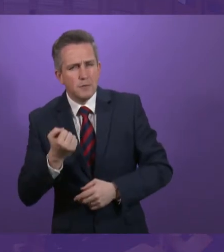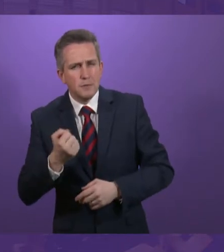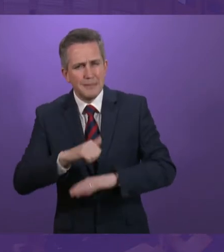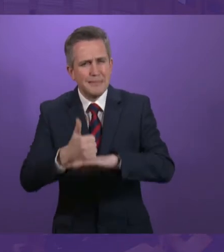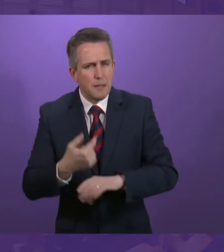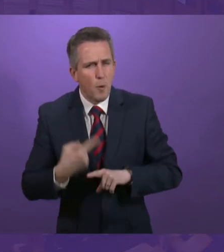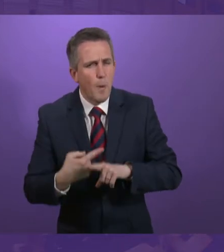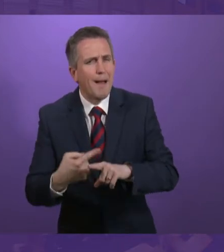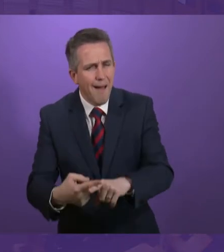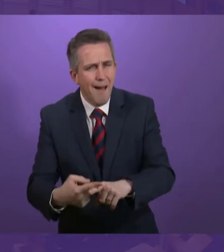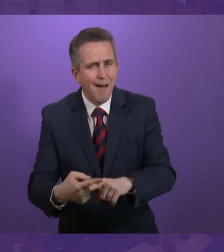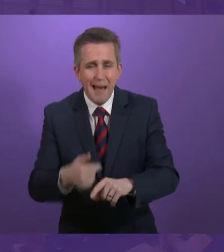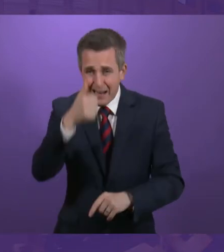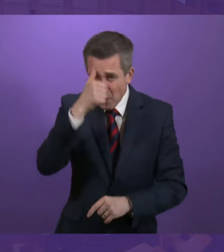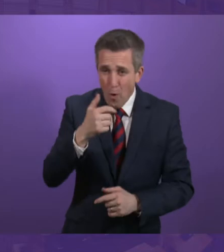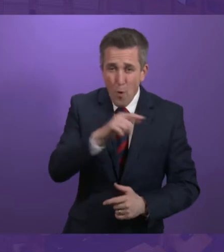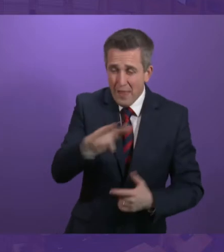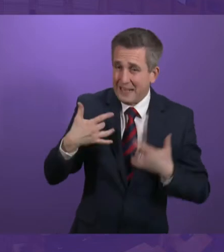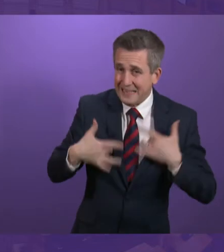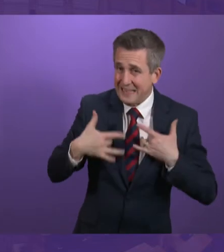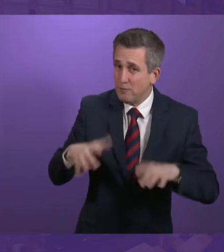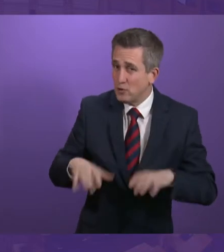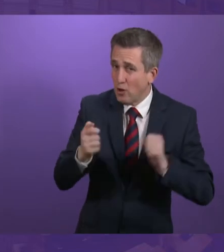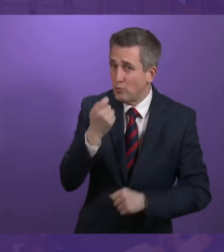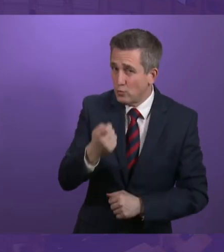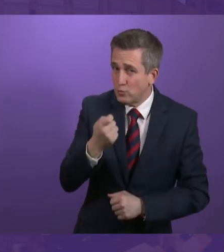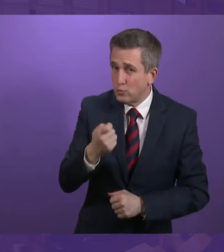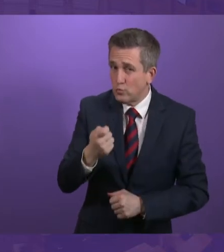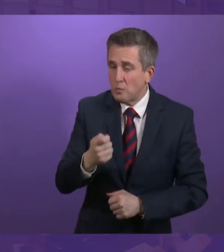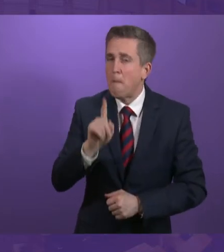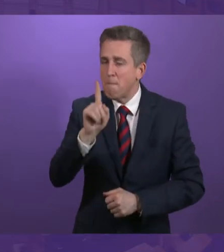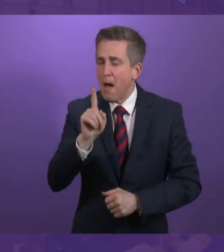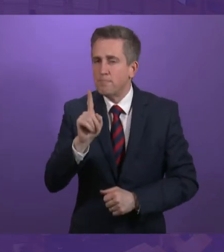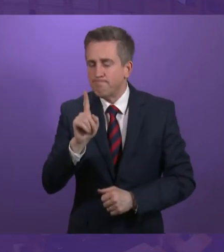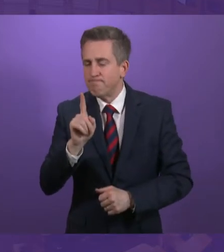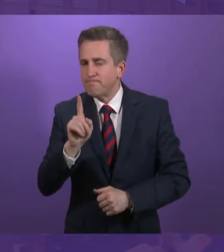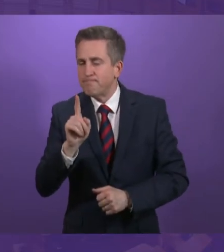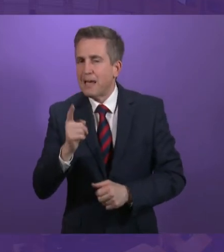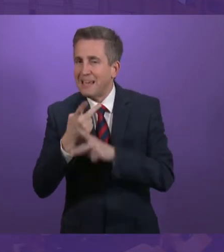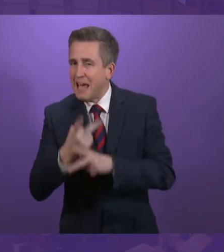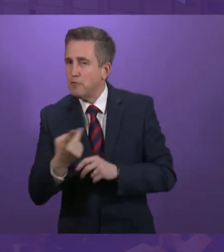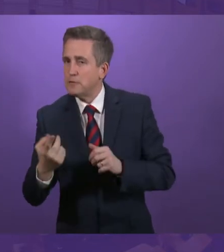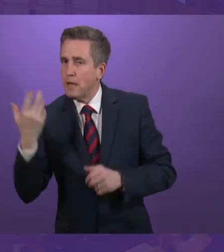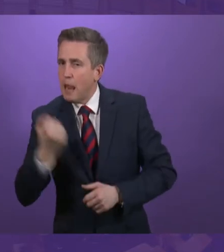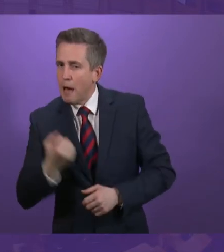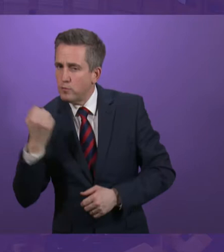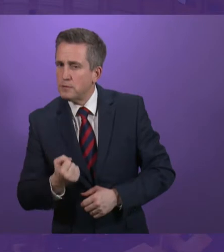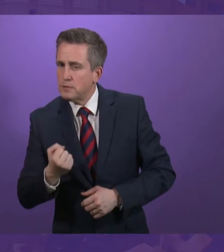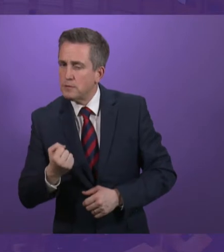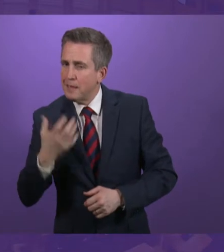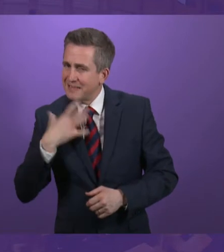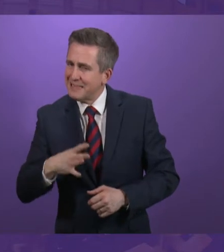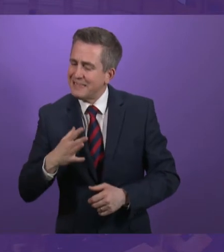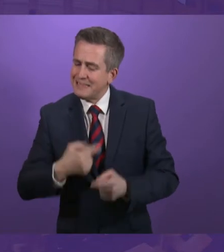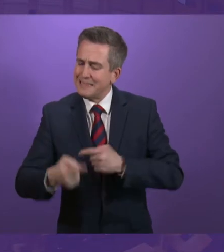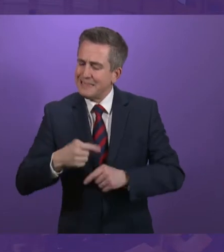carers are rightly keen for us to take it over as soon as possible. I have concluded that carers' allowance above all is a benefit which we have to take